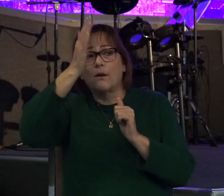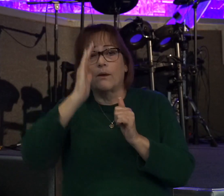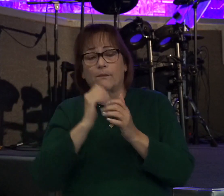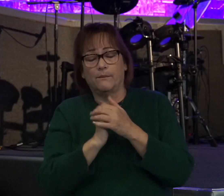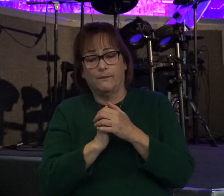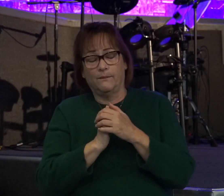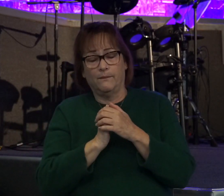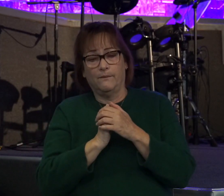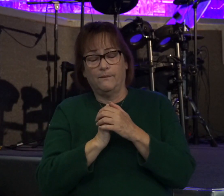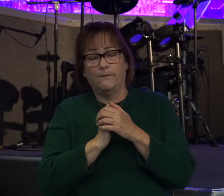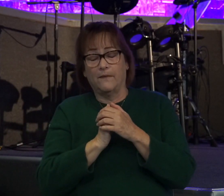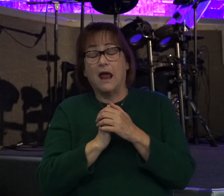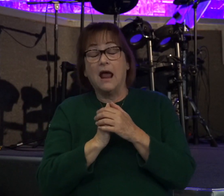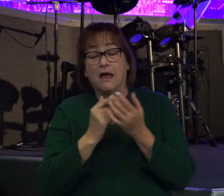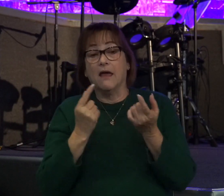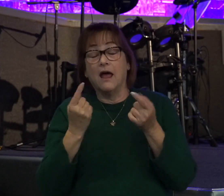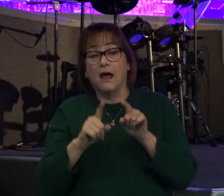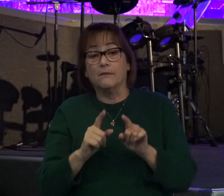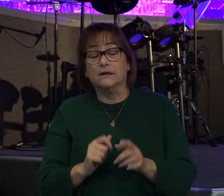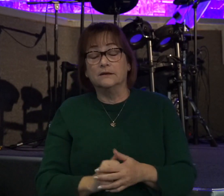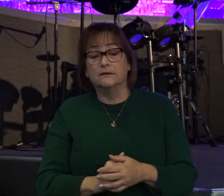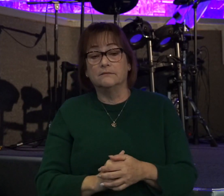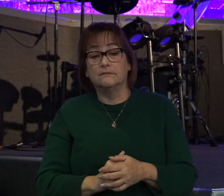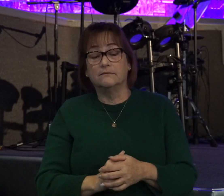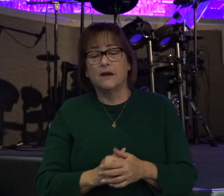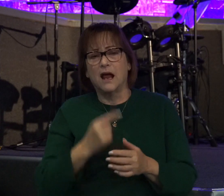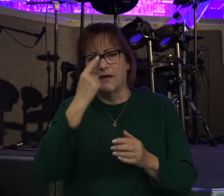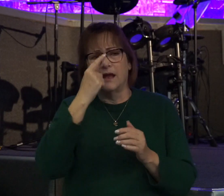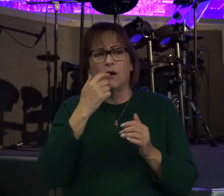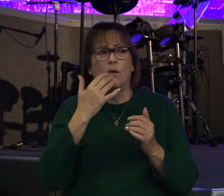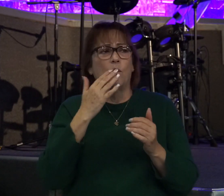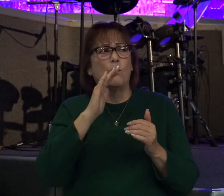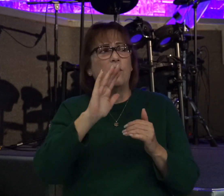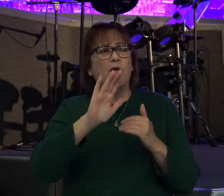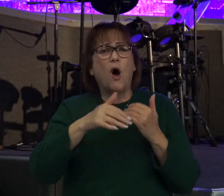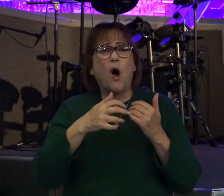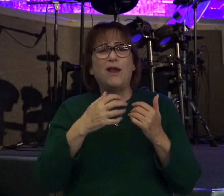And that happens. I think we've all probably been there at one point in time.